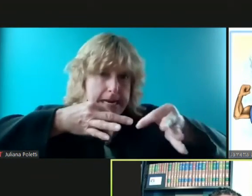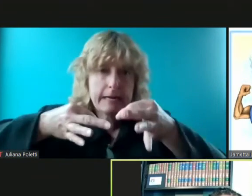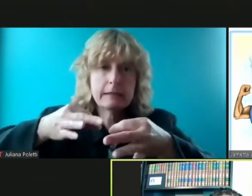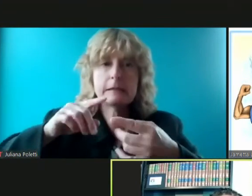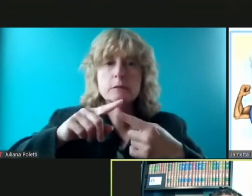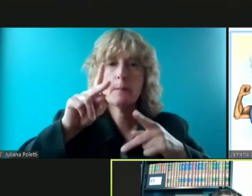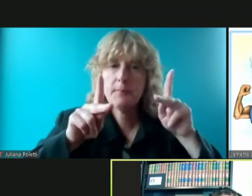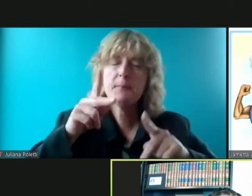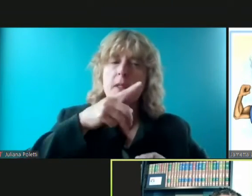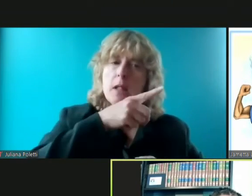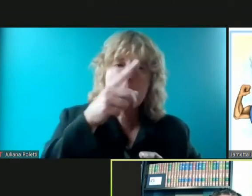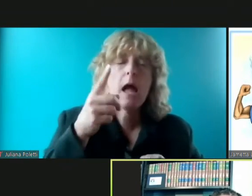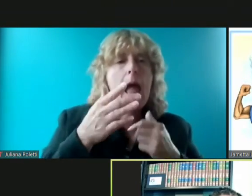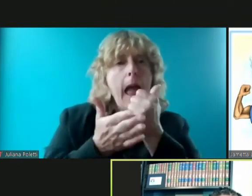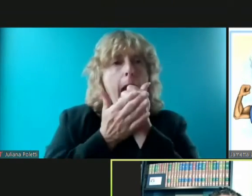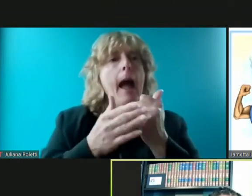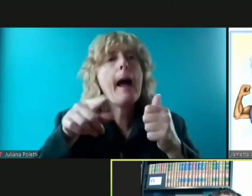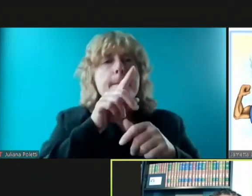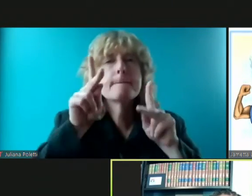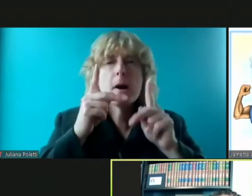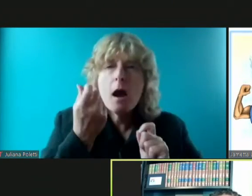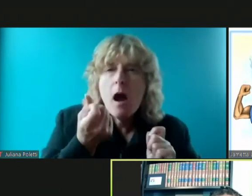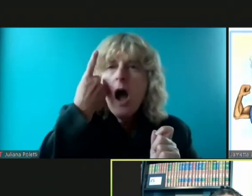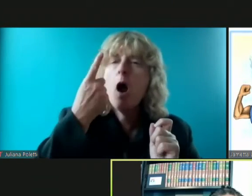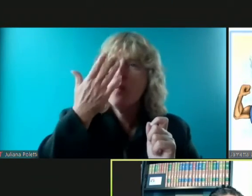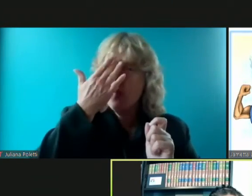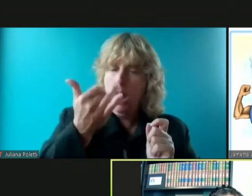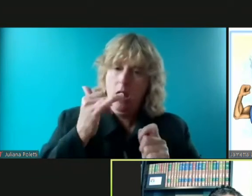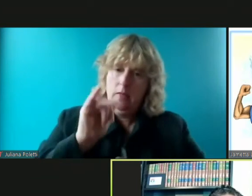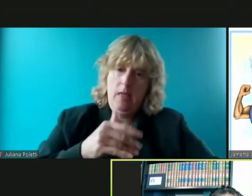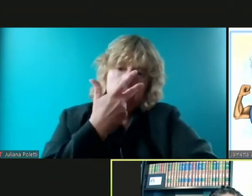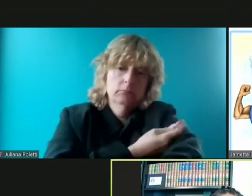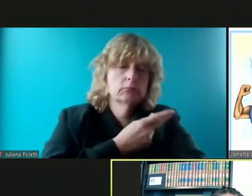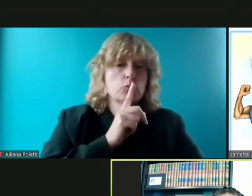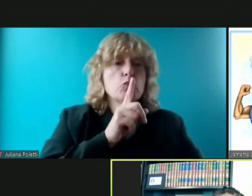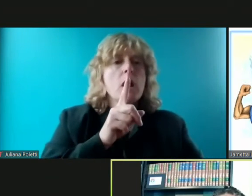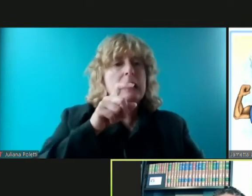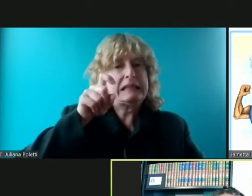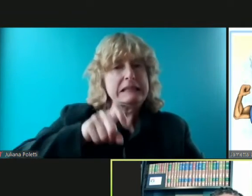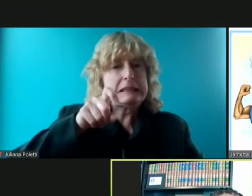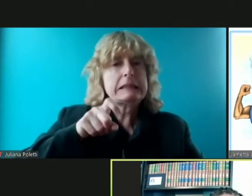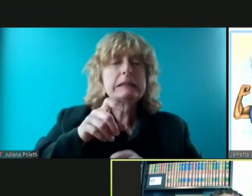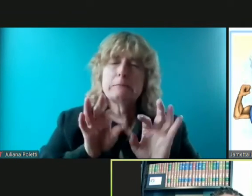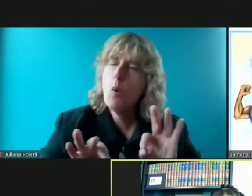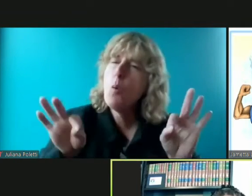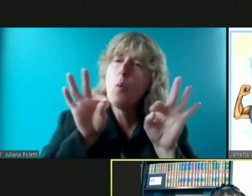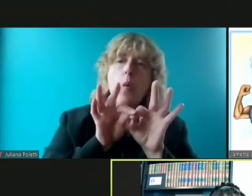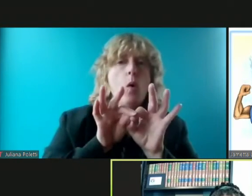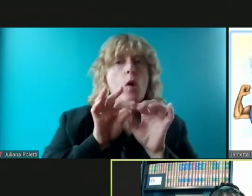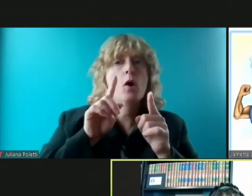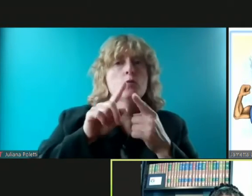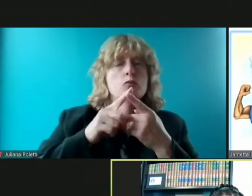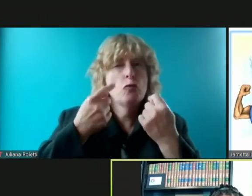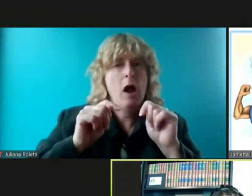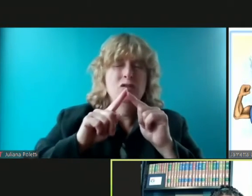needed thing in a way to for all of us to get past this pandemic that we've never seen before uh